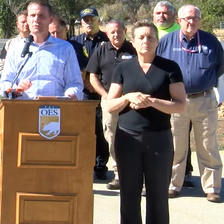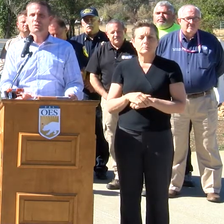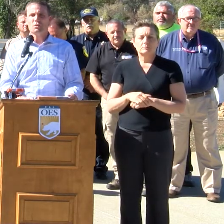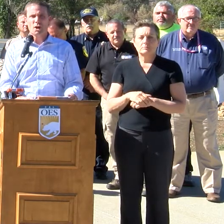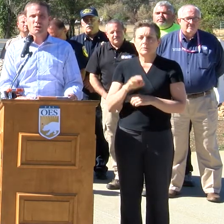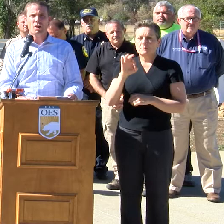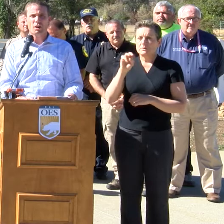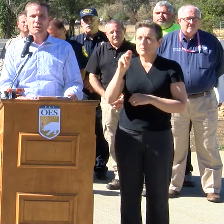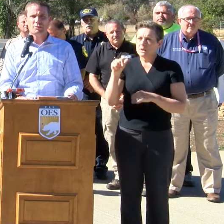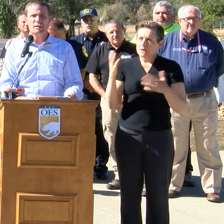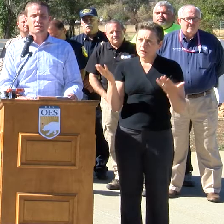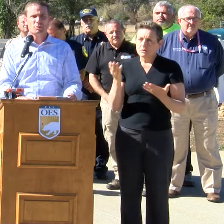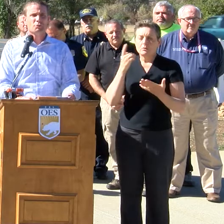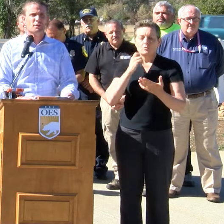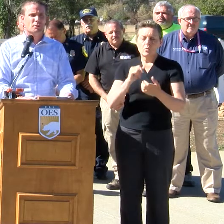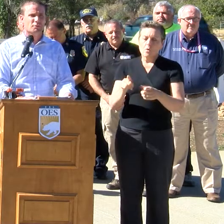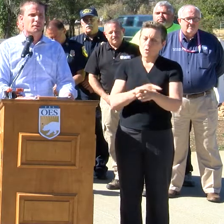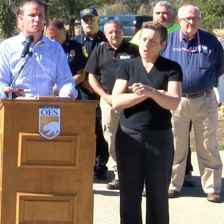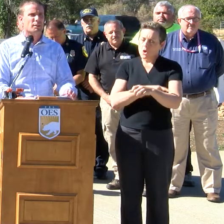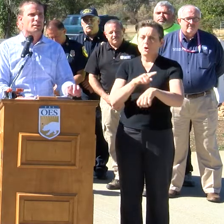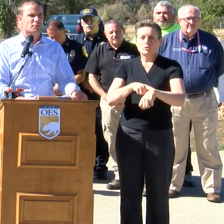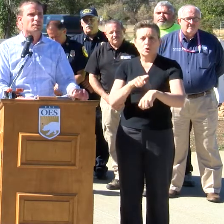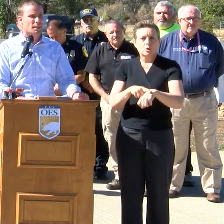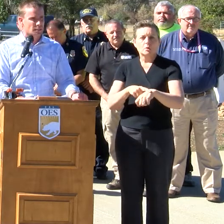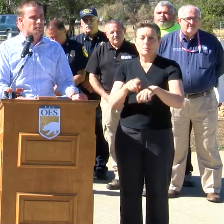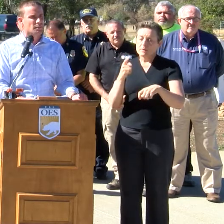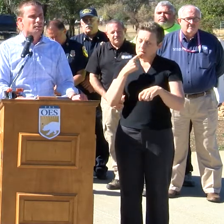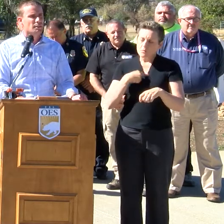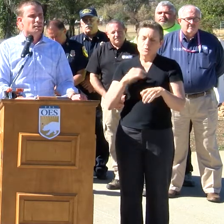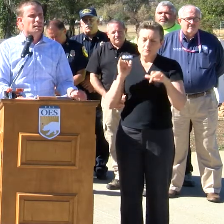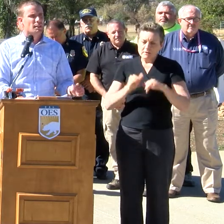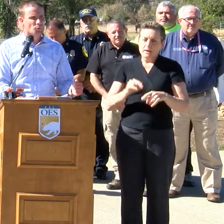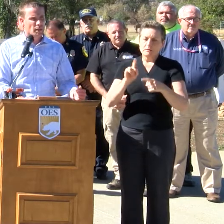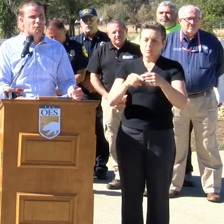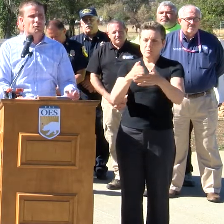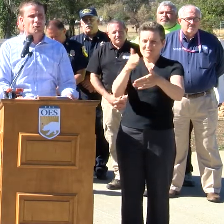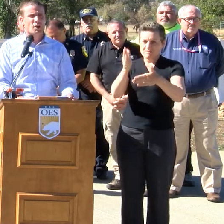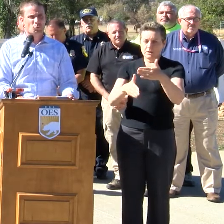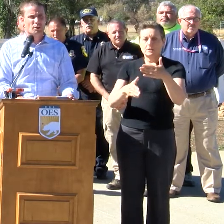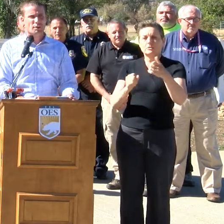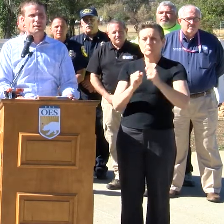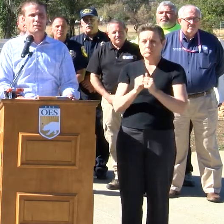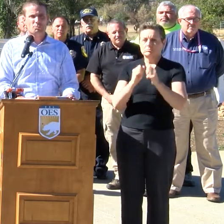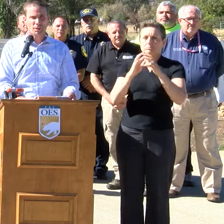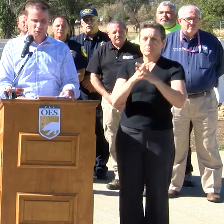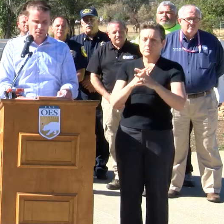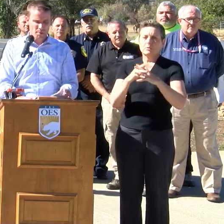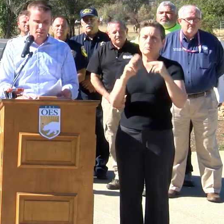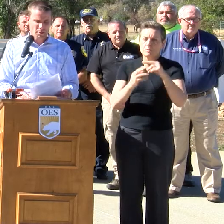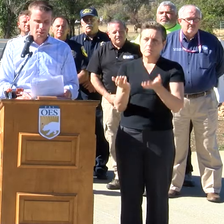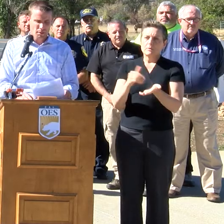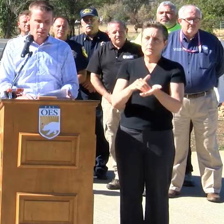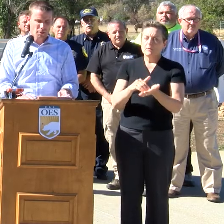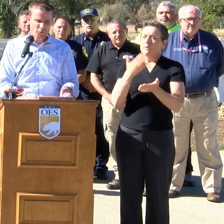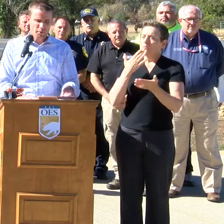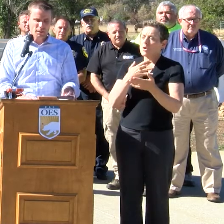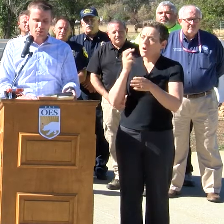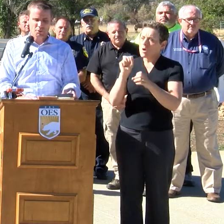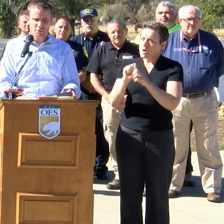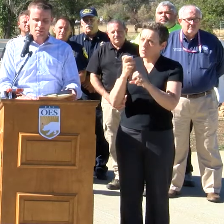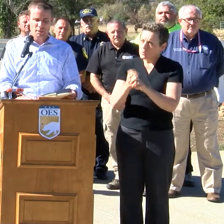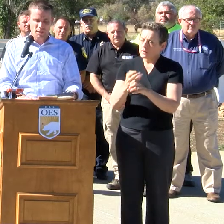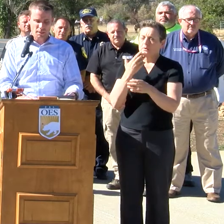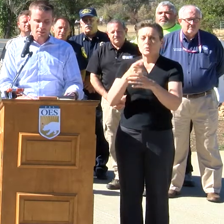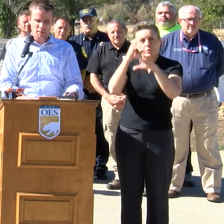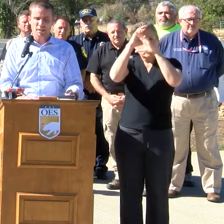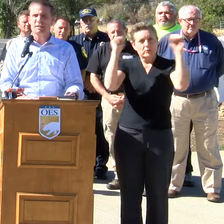They are here for the long haul. As the Administrator has said, we are here to the end. And I'm grateful for their hard work. And thank you to President Obama for the